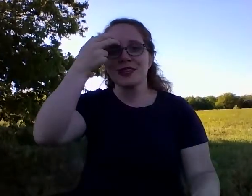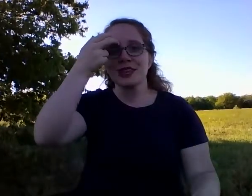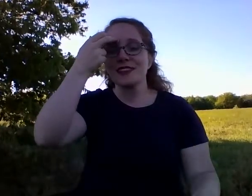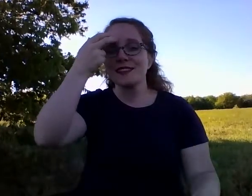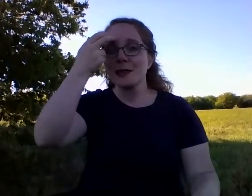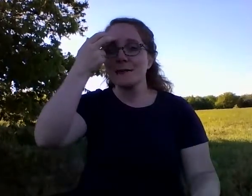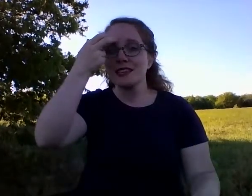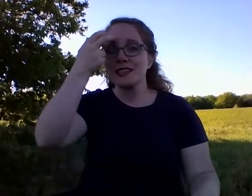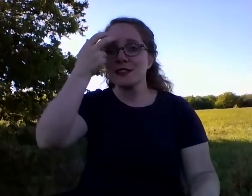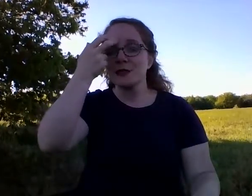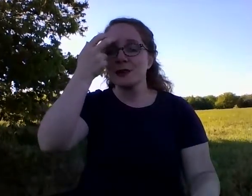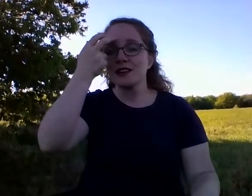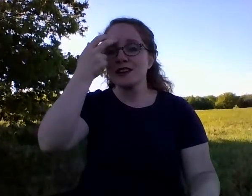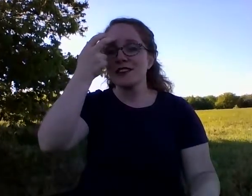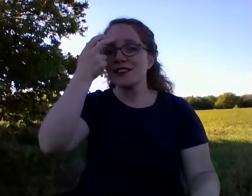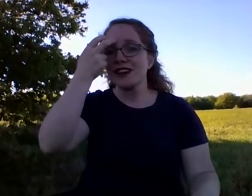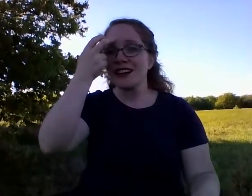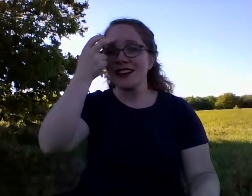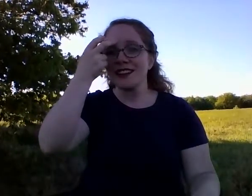Accepting the words of God.